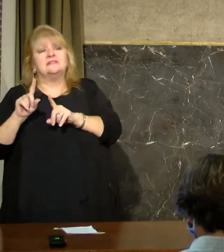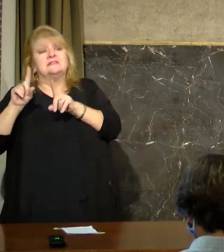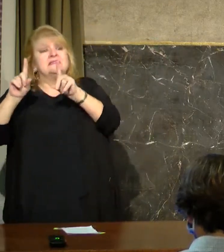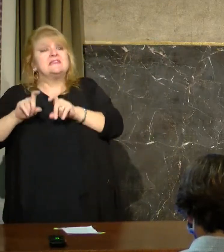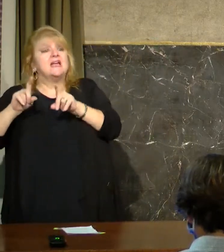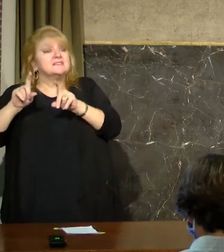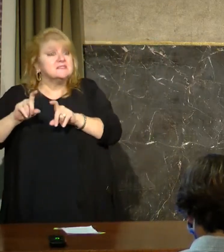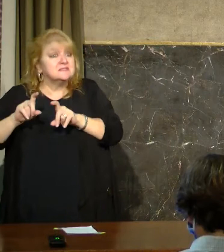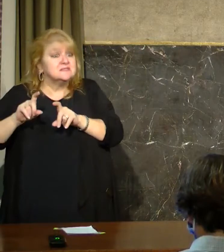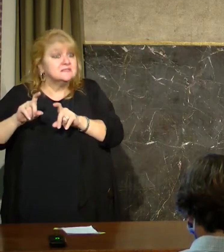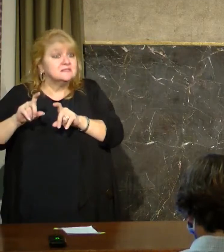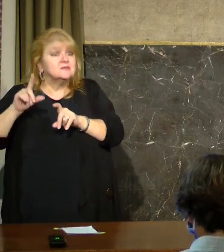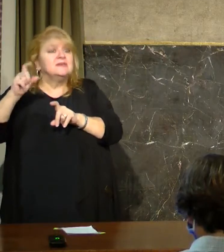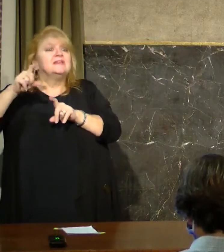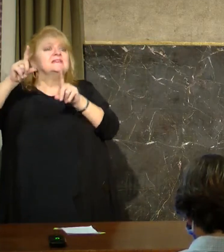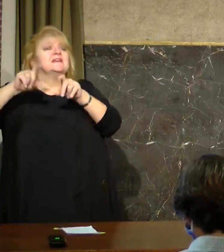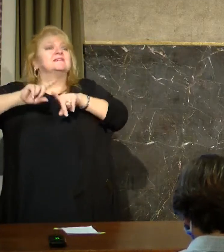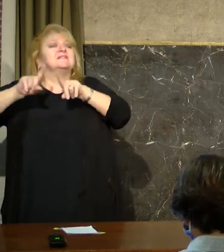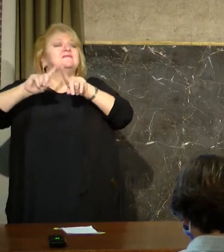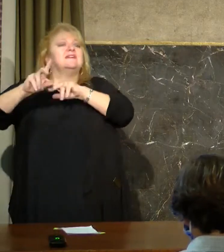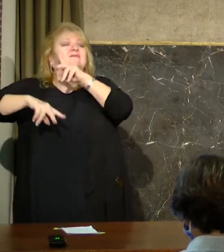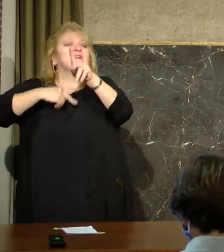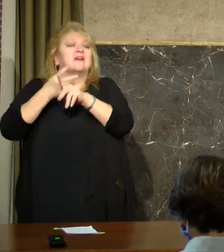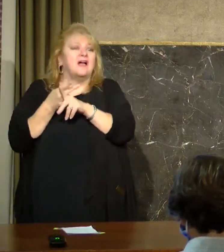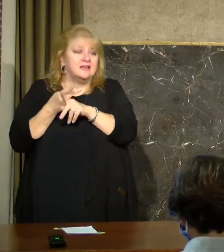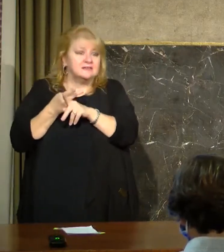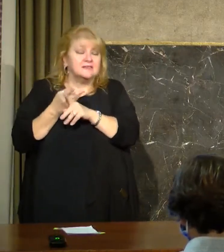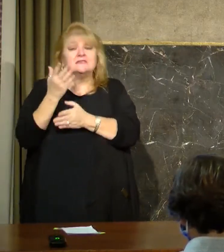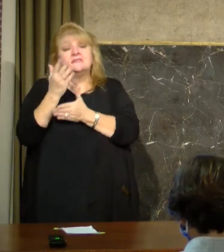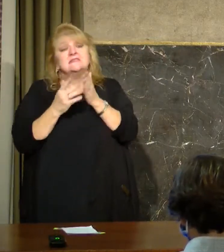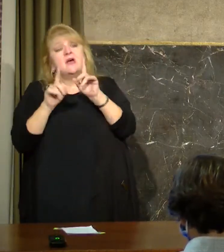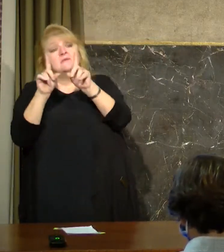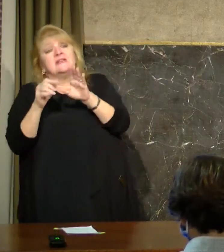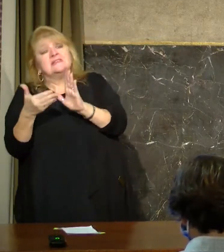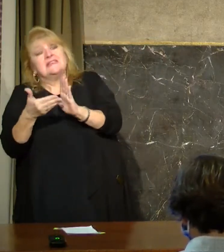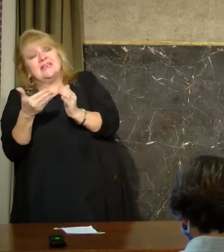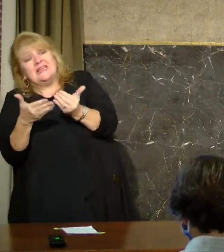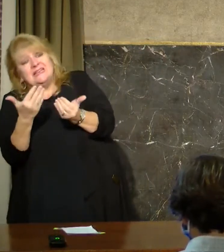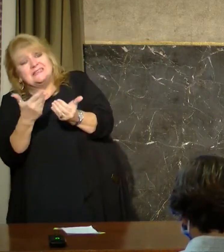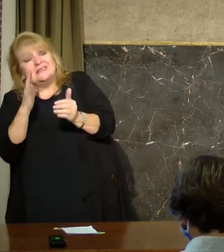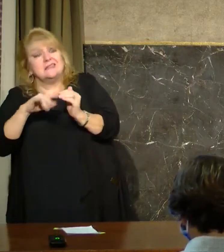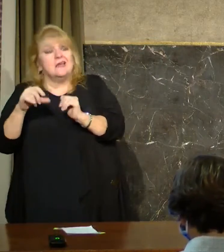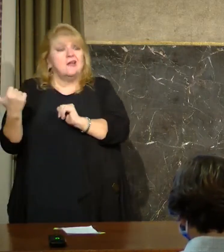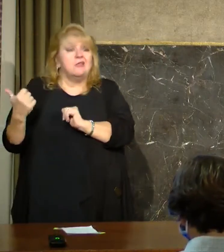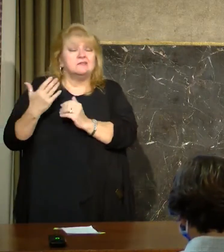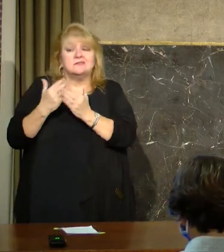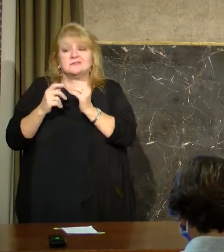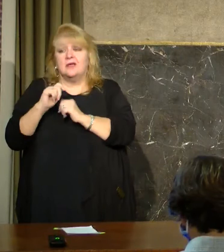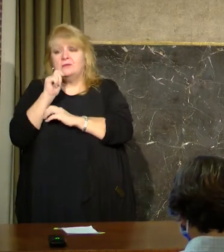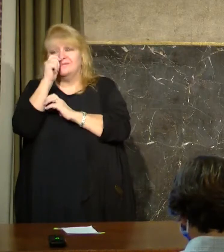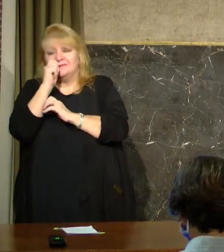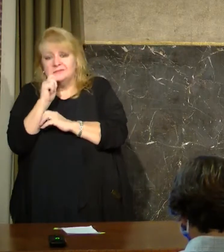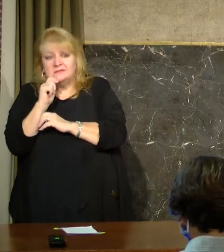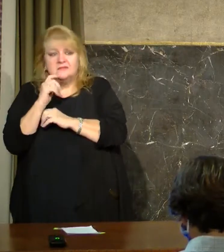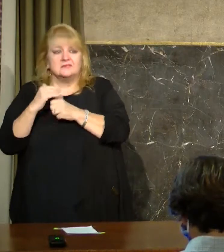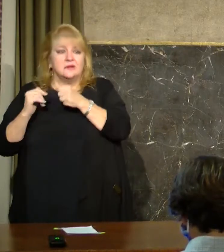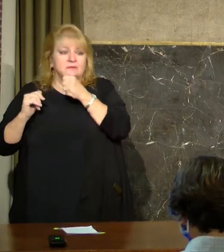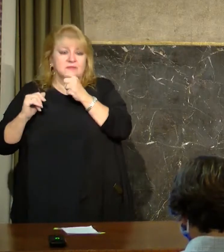different types that some were easier to administer than others. And then all the testing places